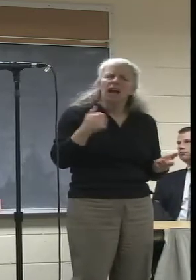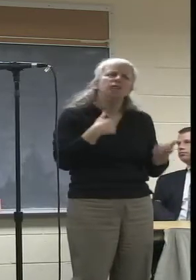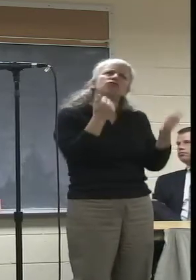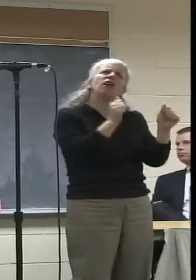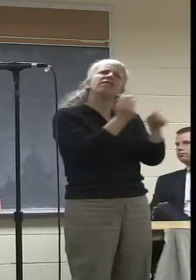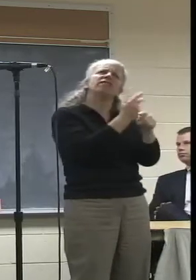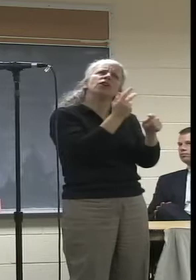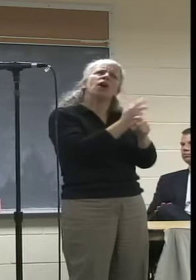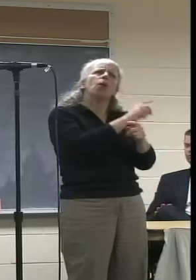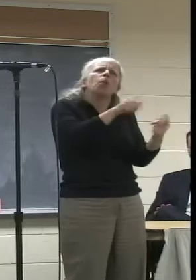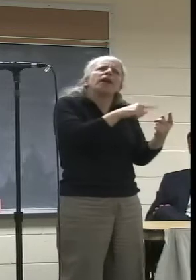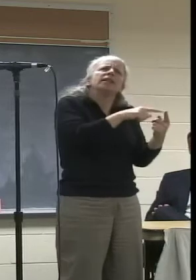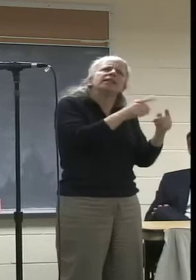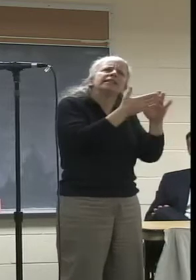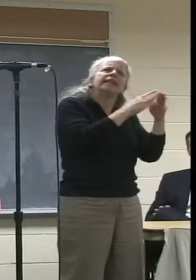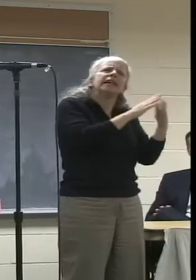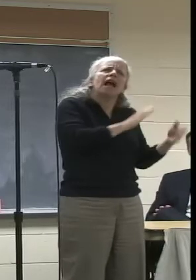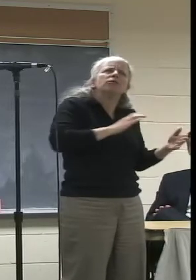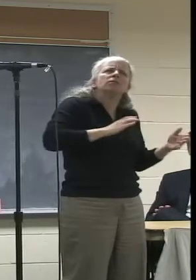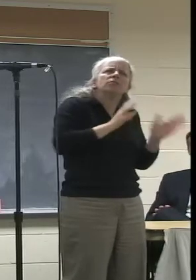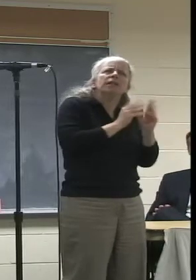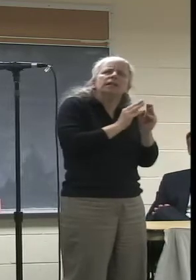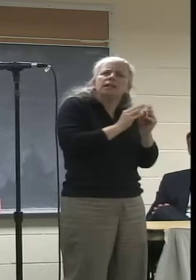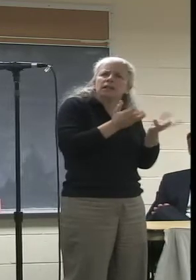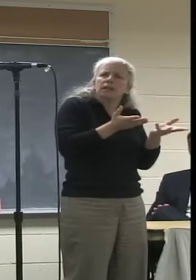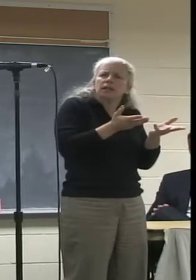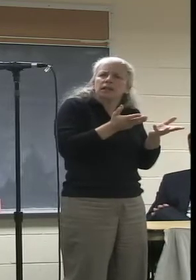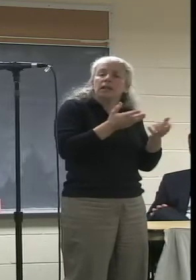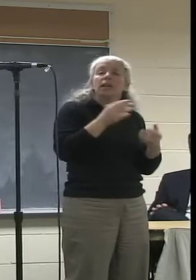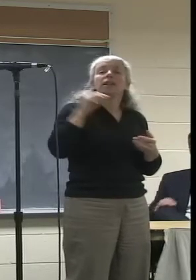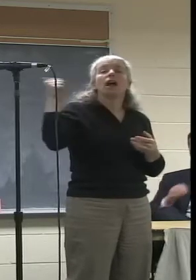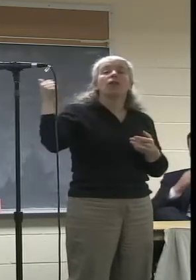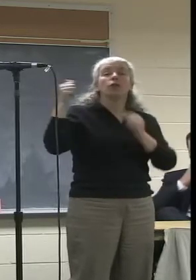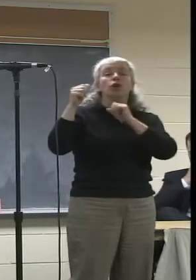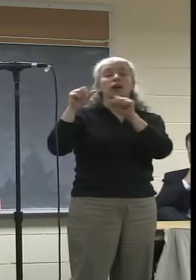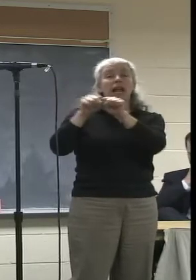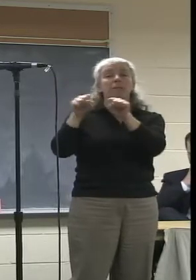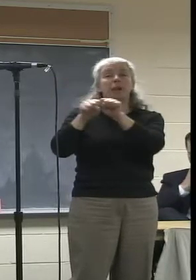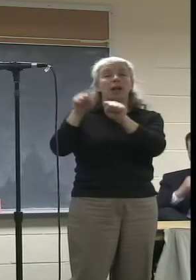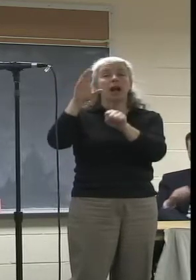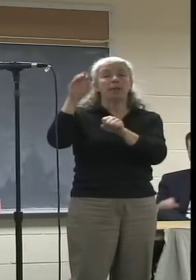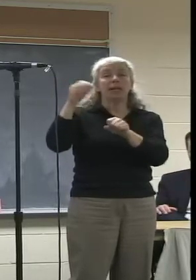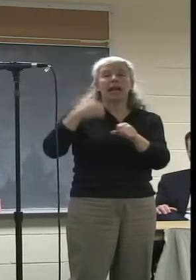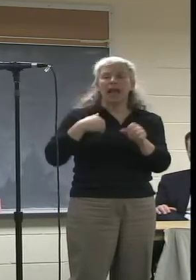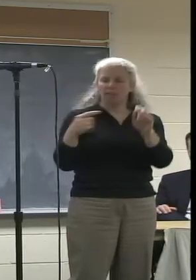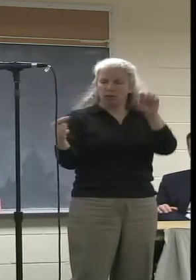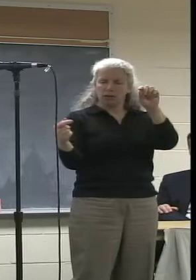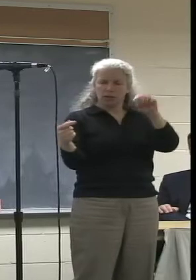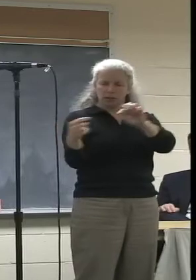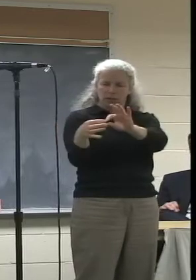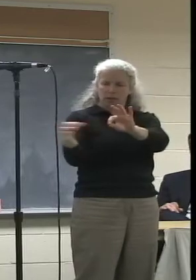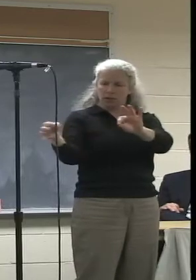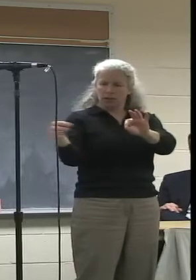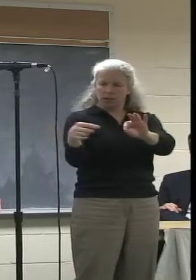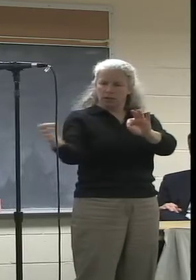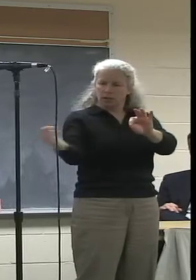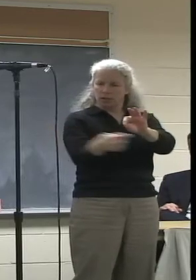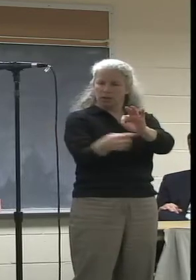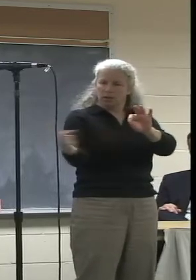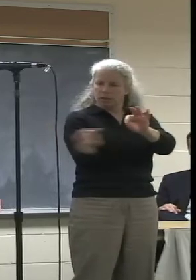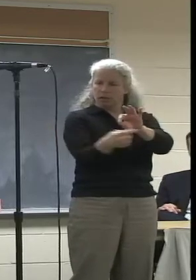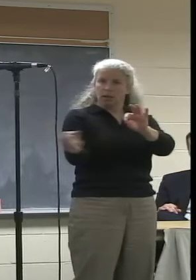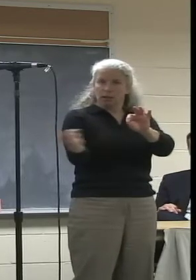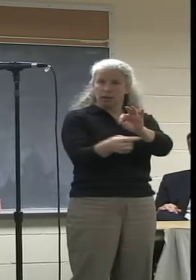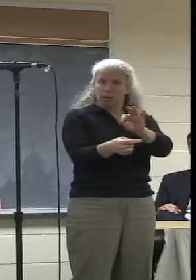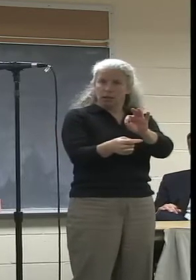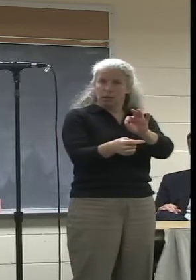out when the city council meetings are on. And other cable companies actually run a scroll underneath the cable access. So